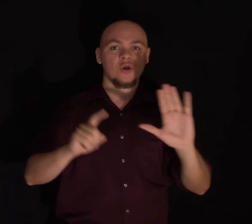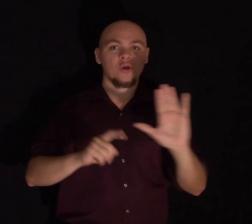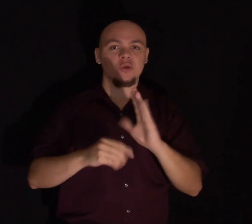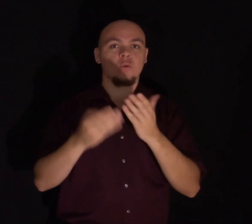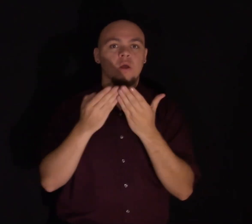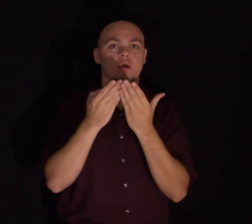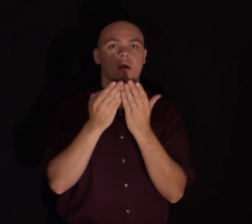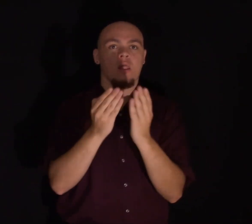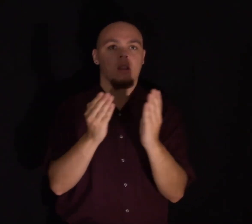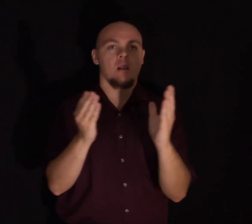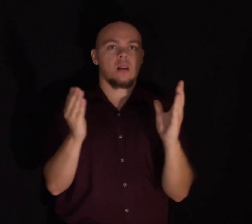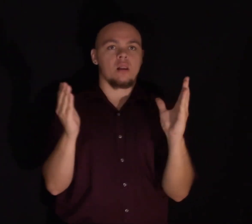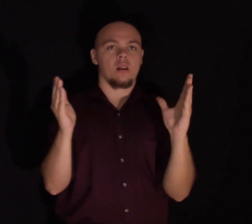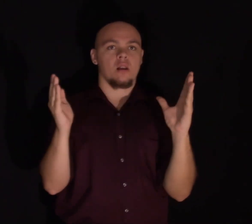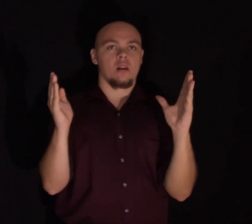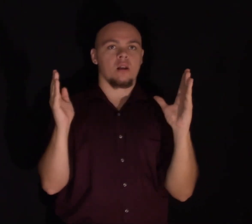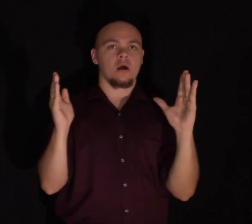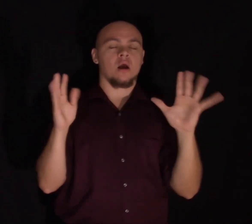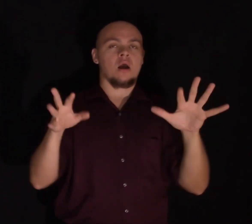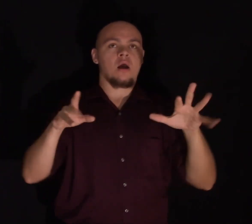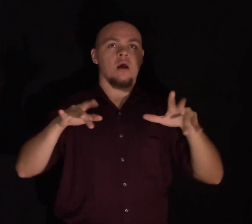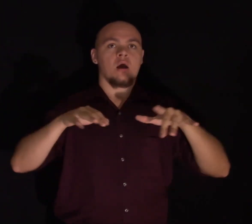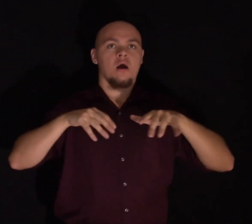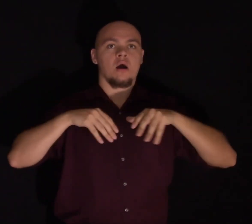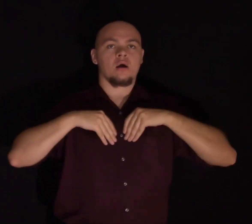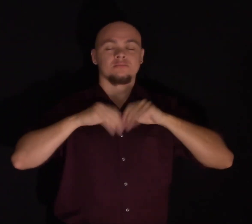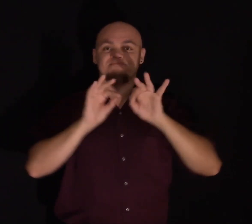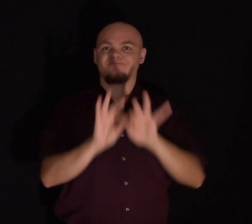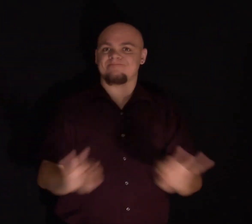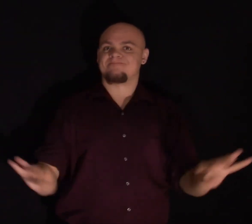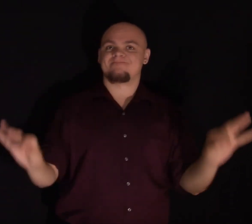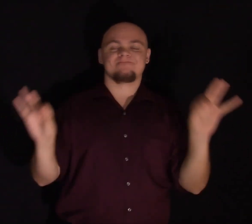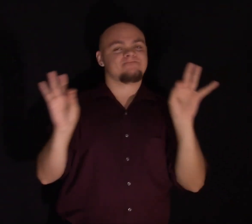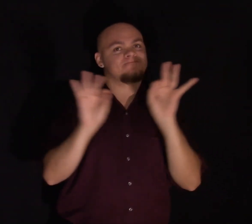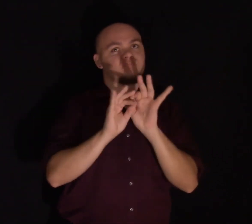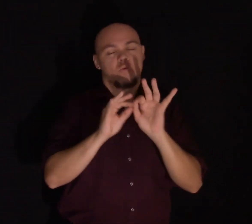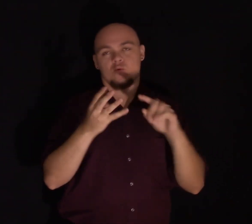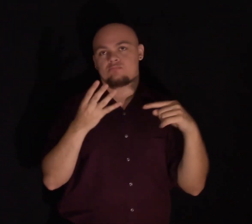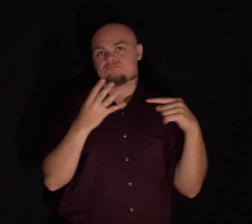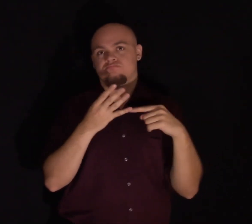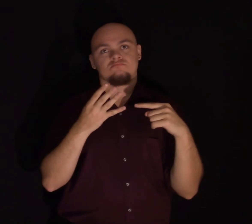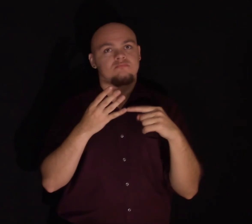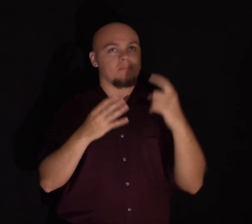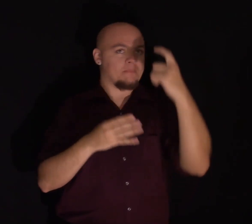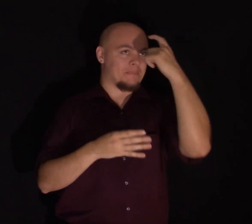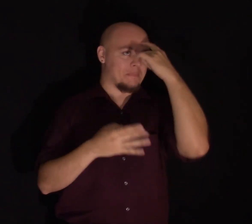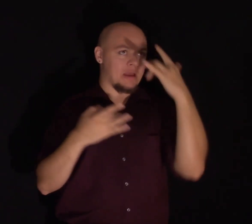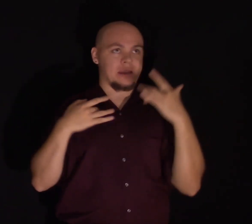in this way is a very crucial ingredient of a healthy mind.